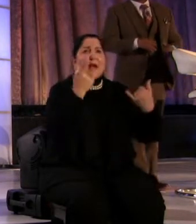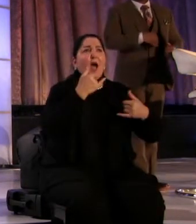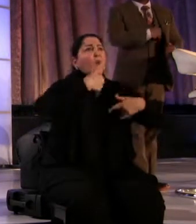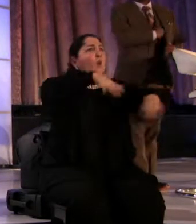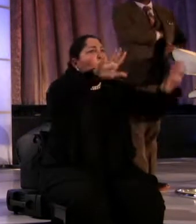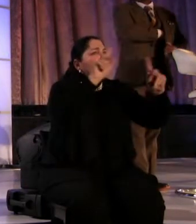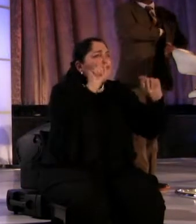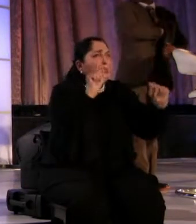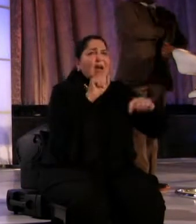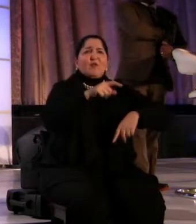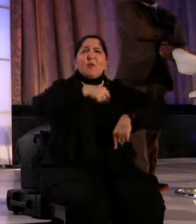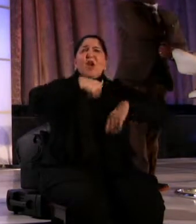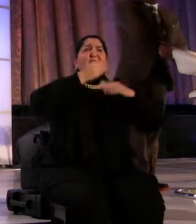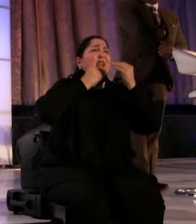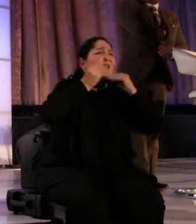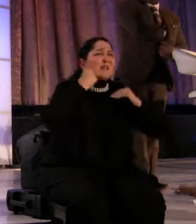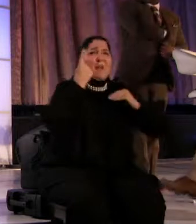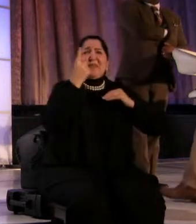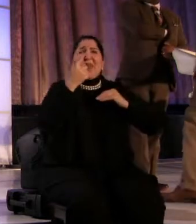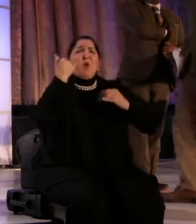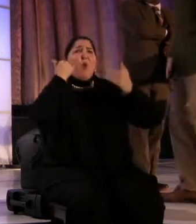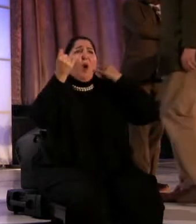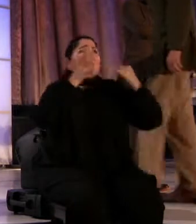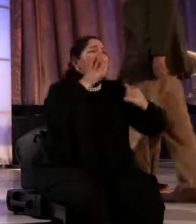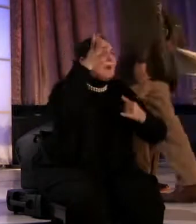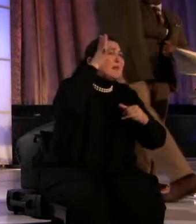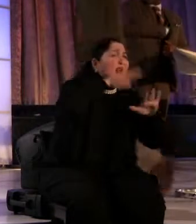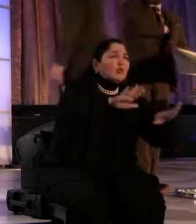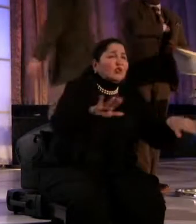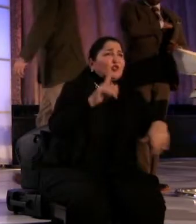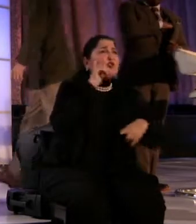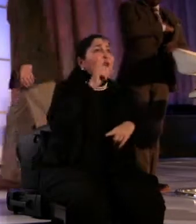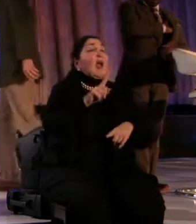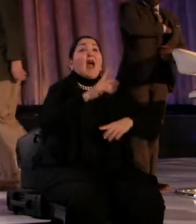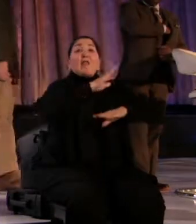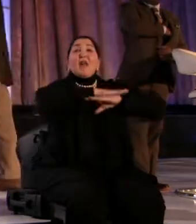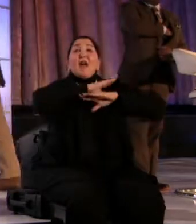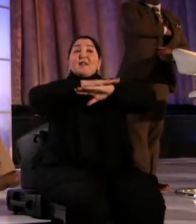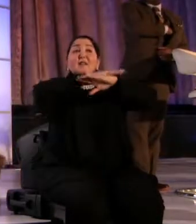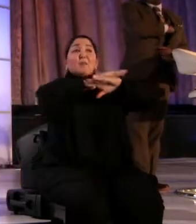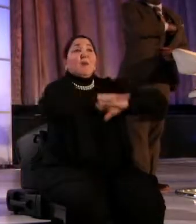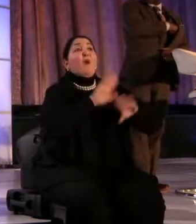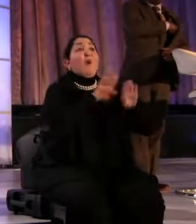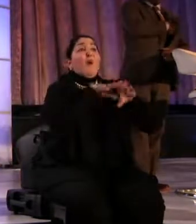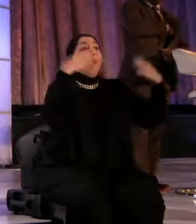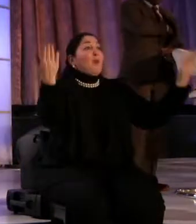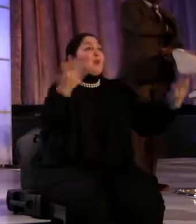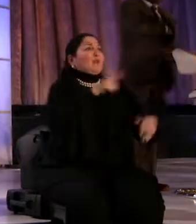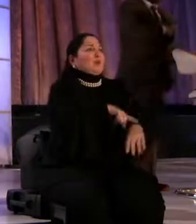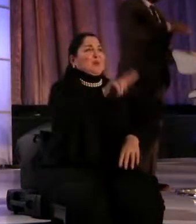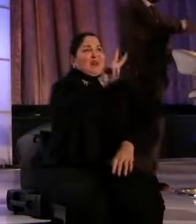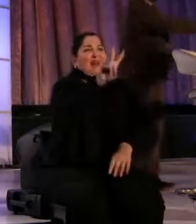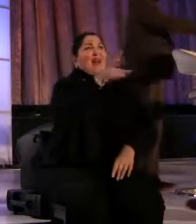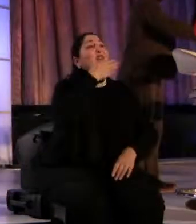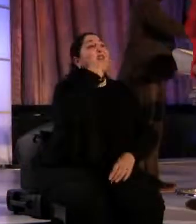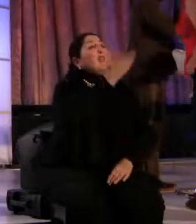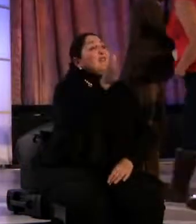Get something to drink. Call your mom, your dad, your children. And the expo hall is open at 2 o'clock. See you there. Thank you.